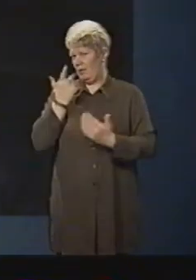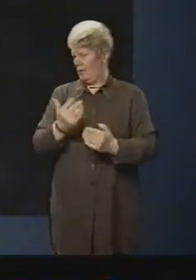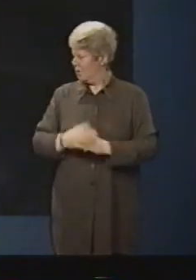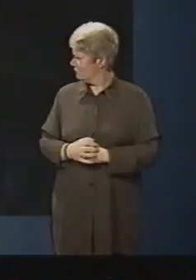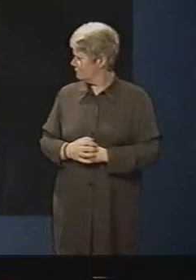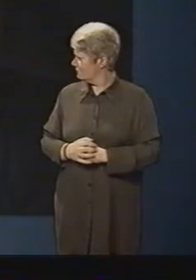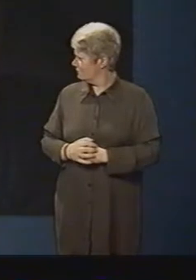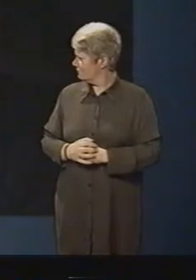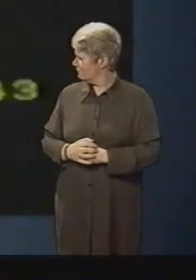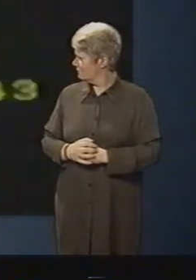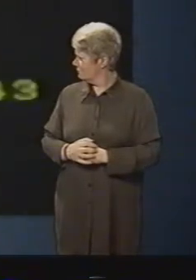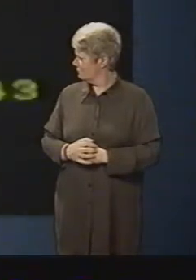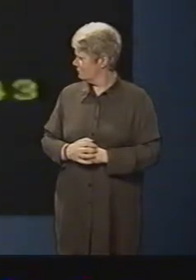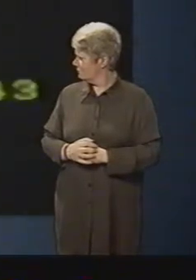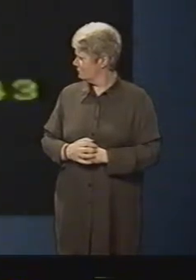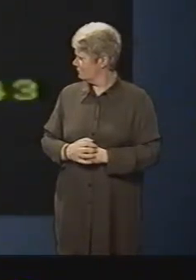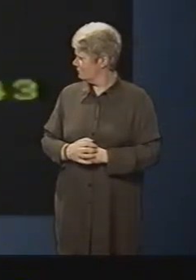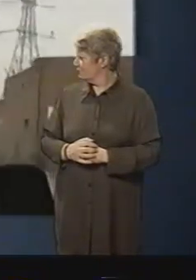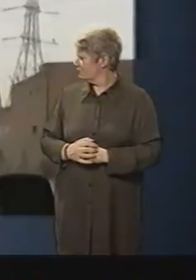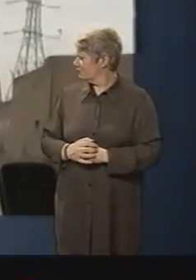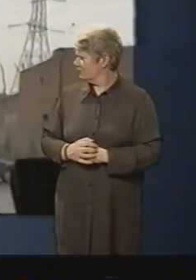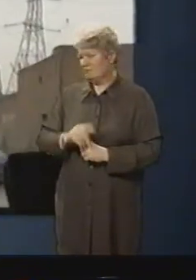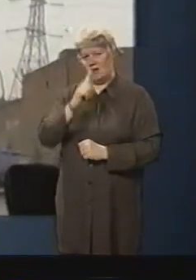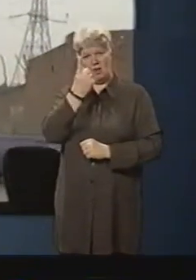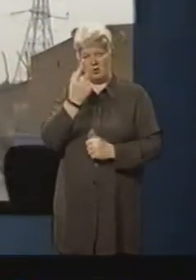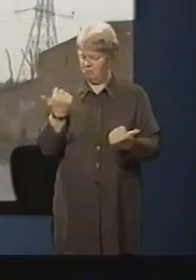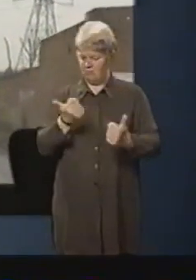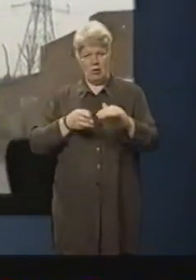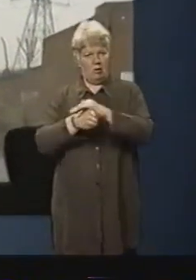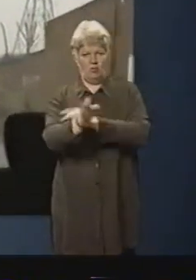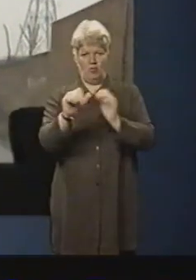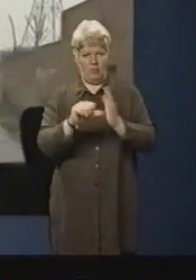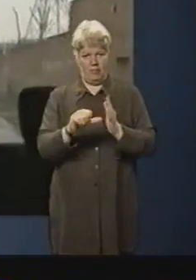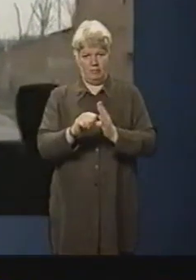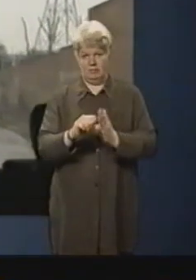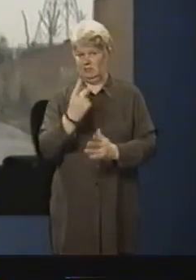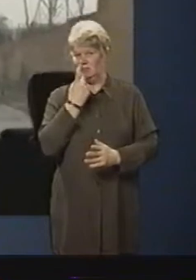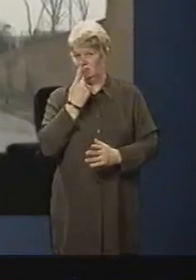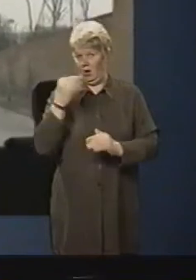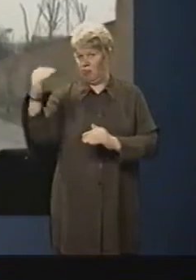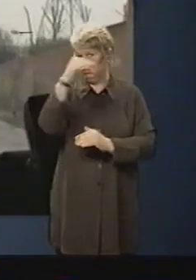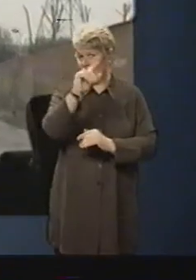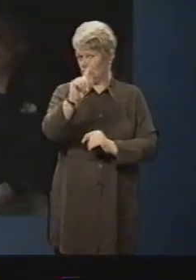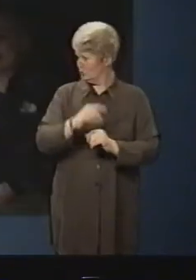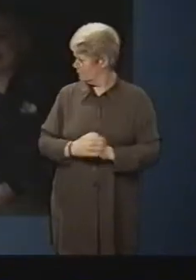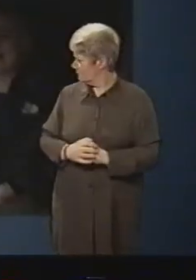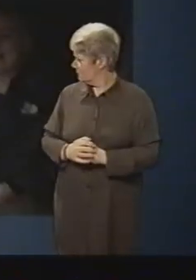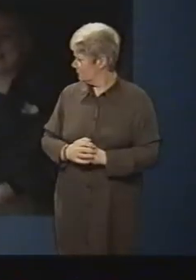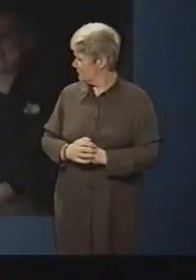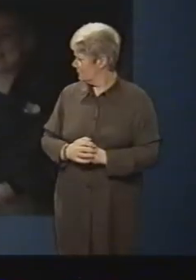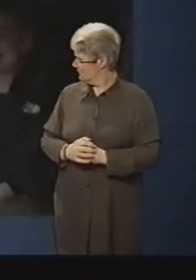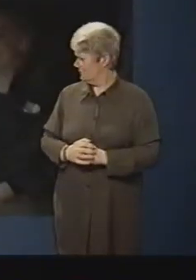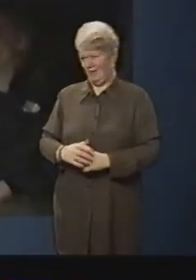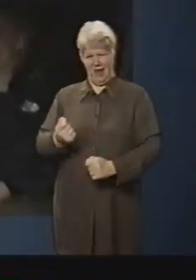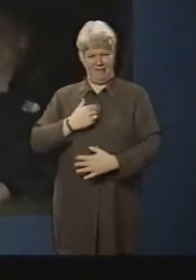We're going to get under the first one by the look of it, yeah? No problems with number one. Here comes number two. I still have that